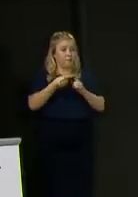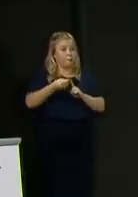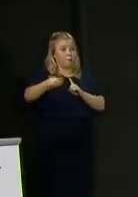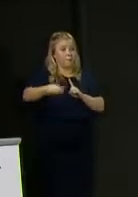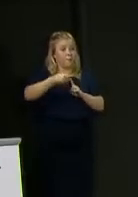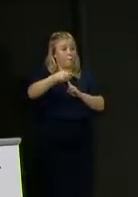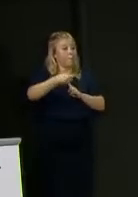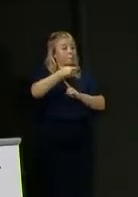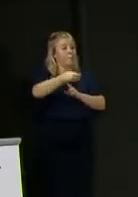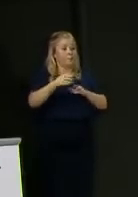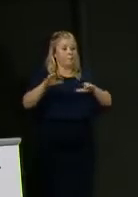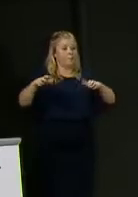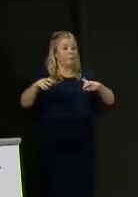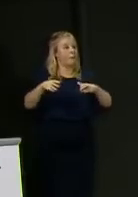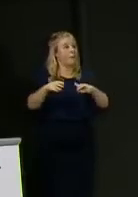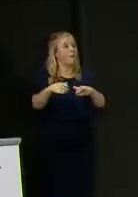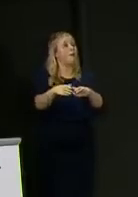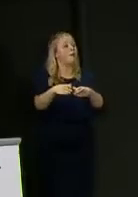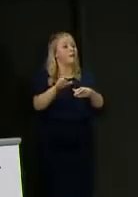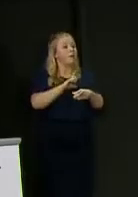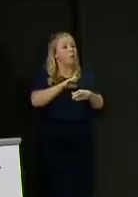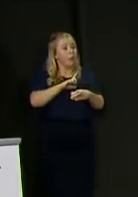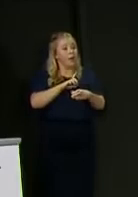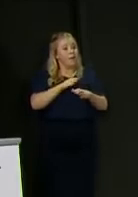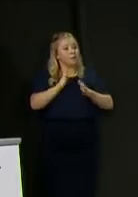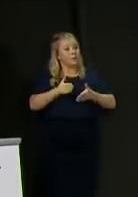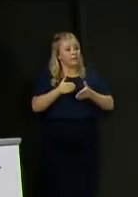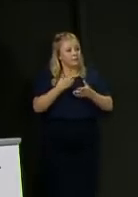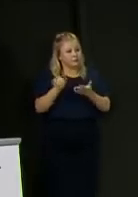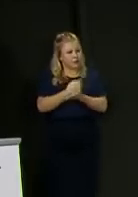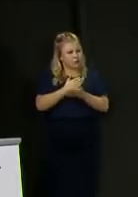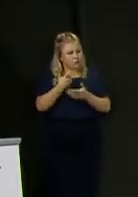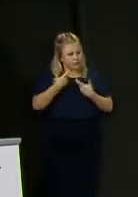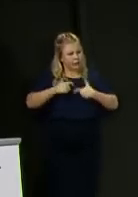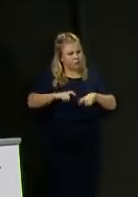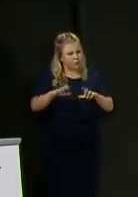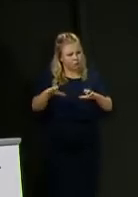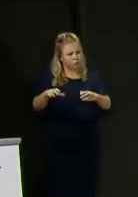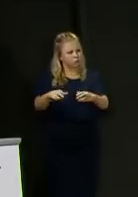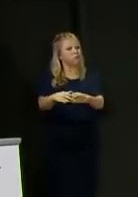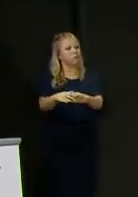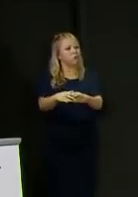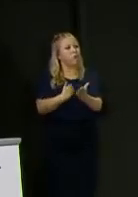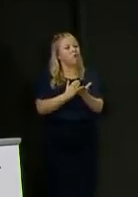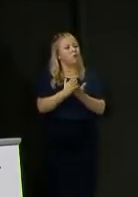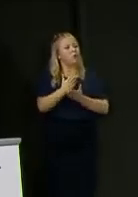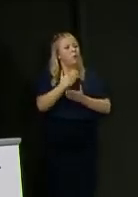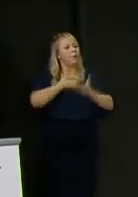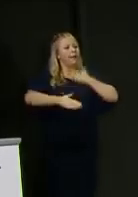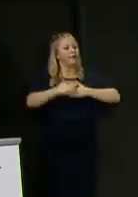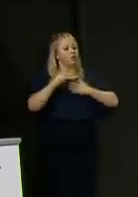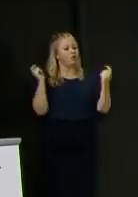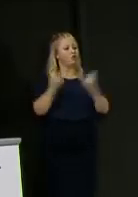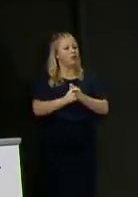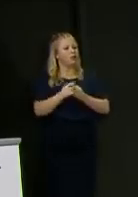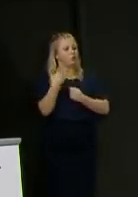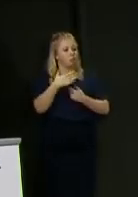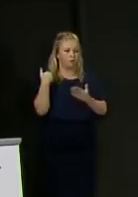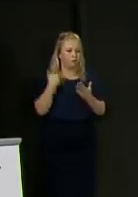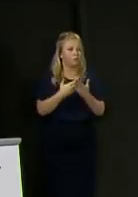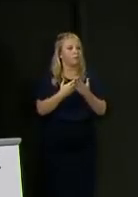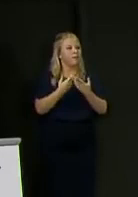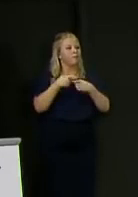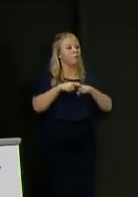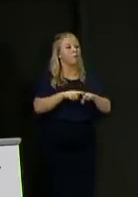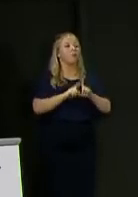And we need to keep it suppressed through the changes to behaviour that we've all been undertaking. Now, we can't stay in